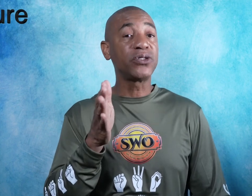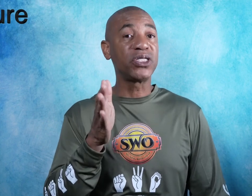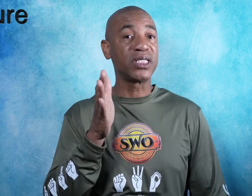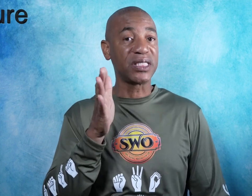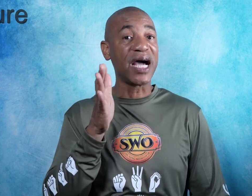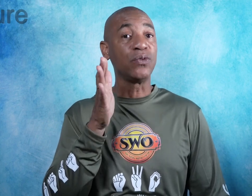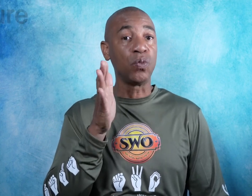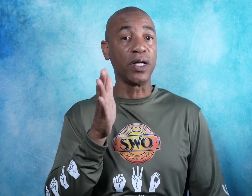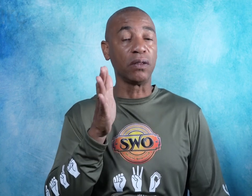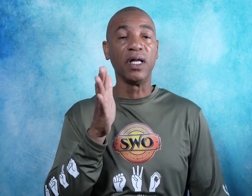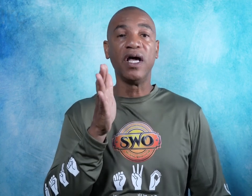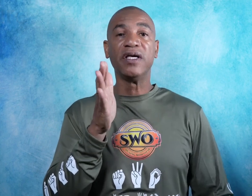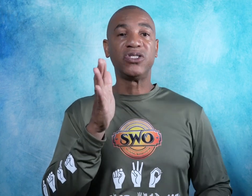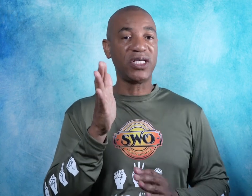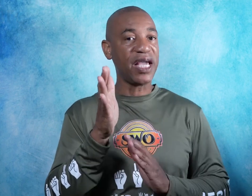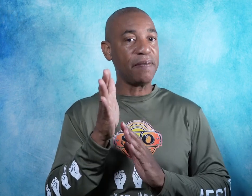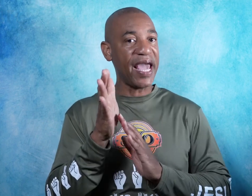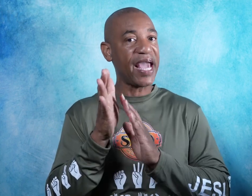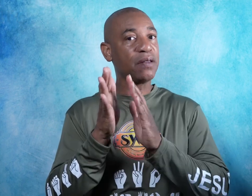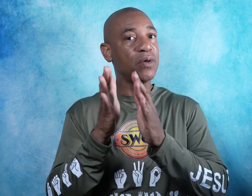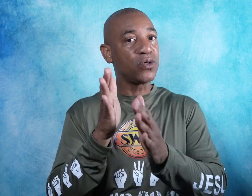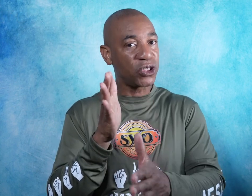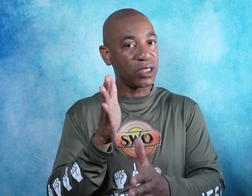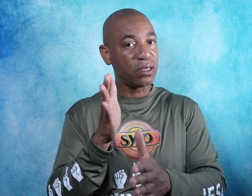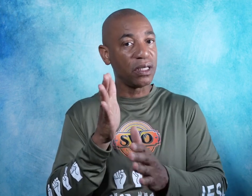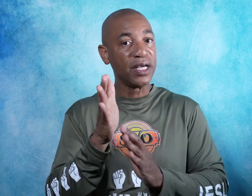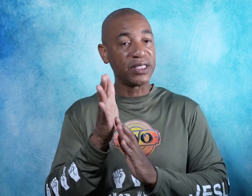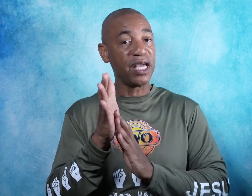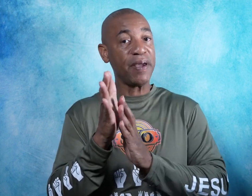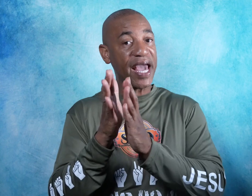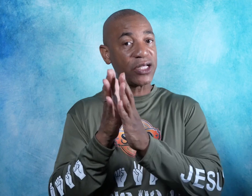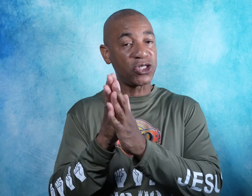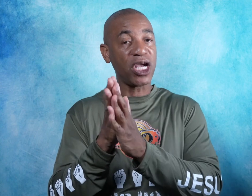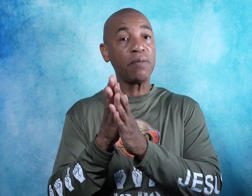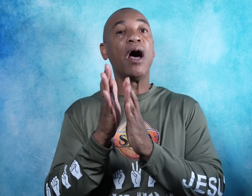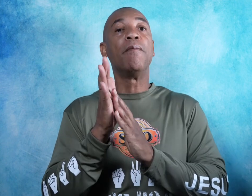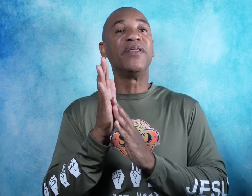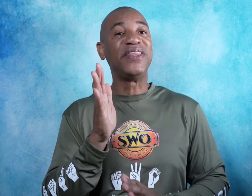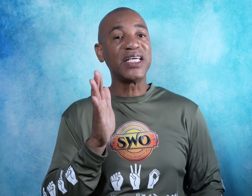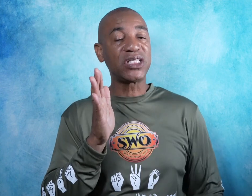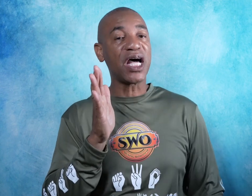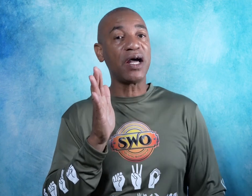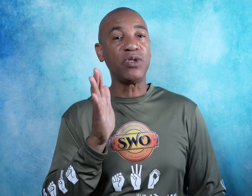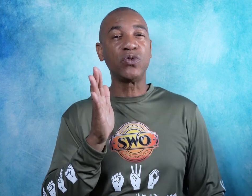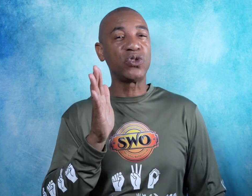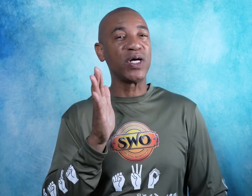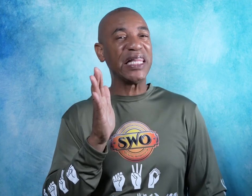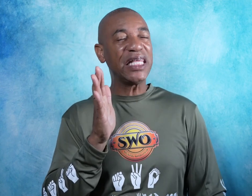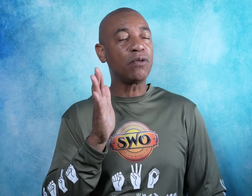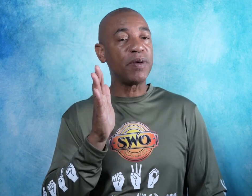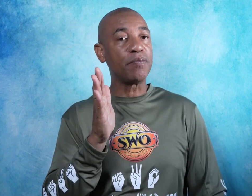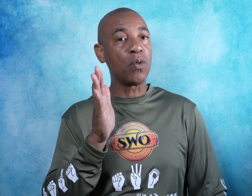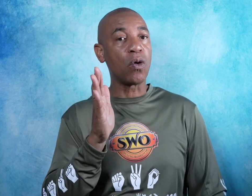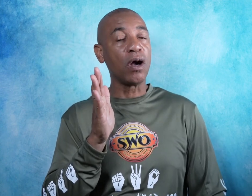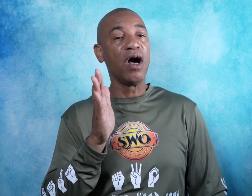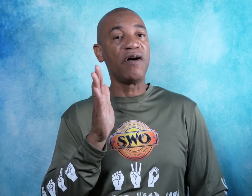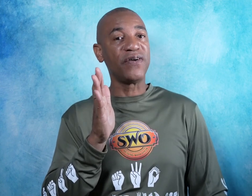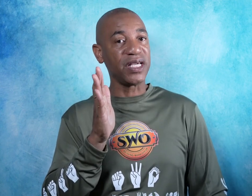to the sign Will. Same hand motion, same hand shape, but this time you'll do a little bit more of an